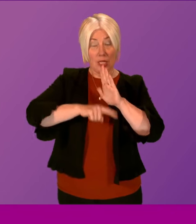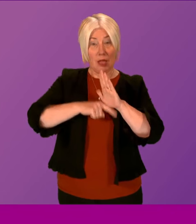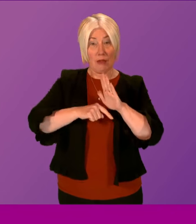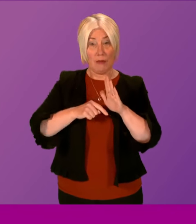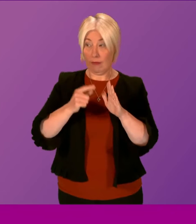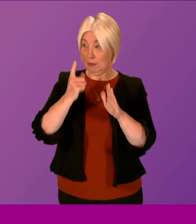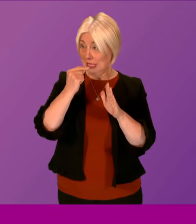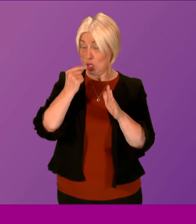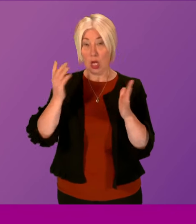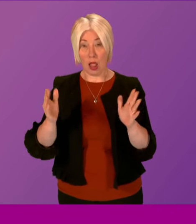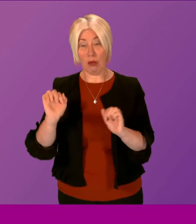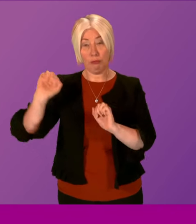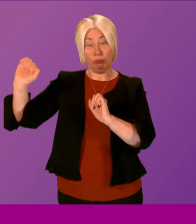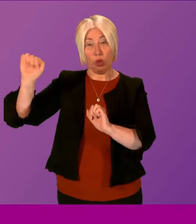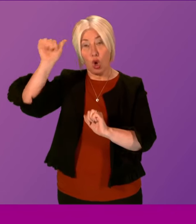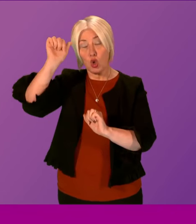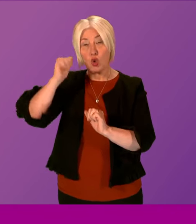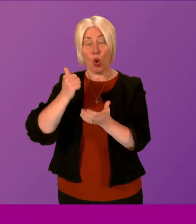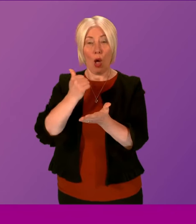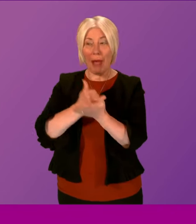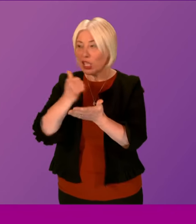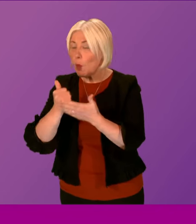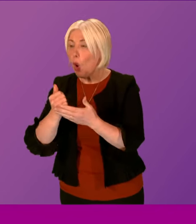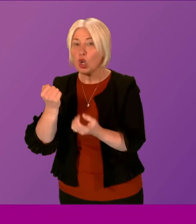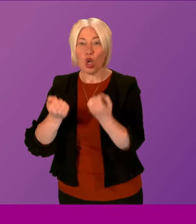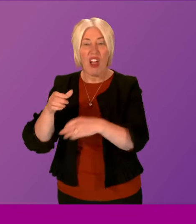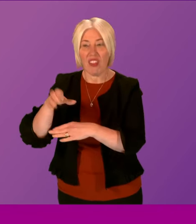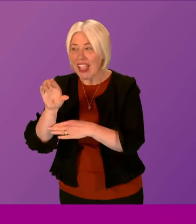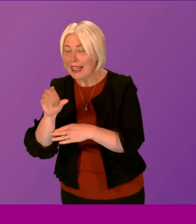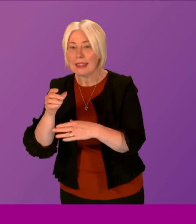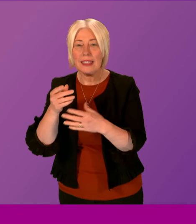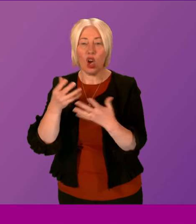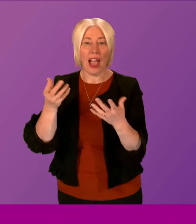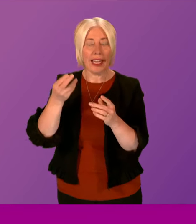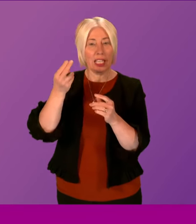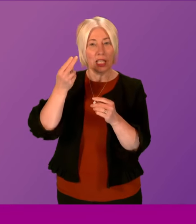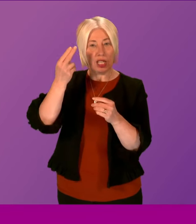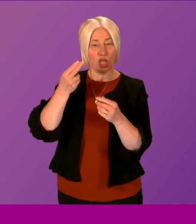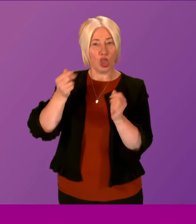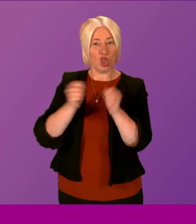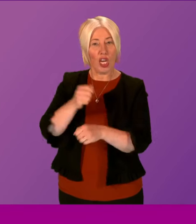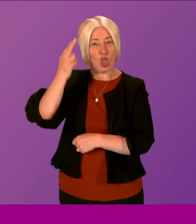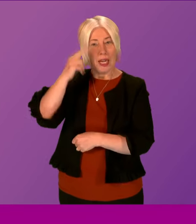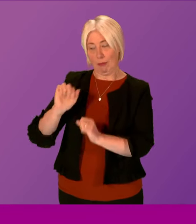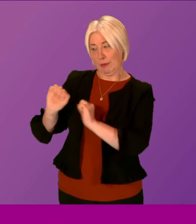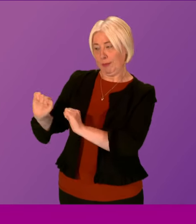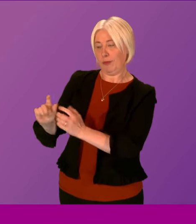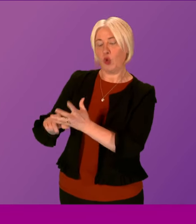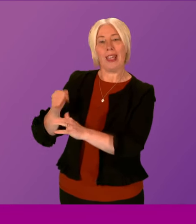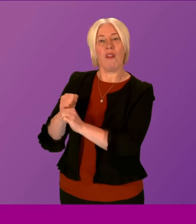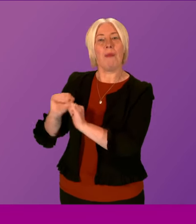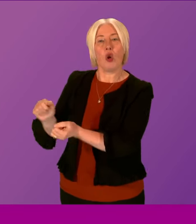so. Myrdo Fraser will be more than aware of course that passports, driver licence and name changes related to them are reserved to the UK Government as we've just